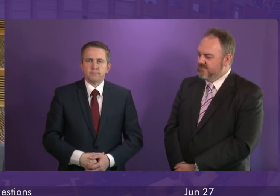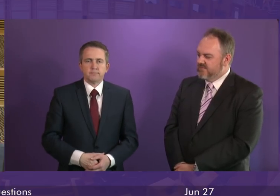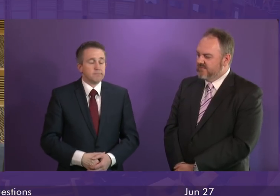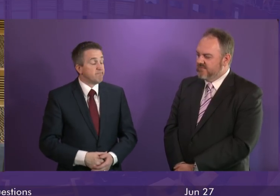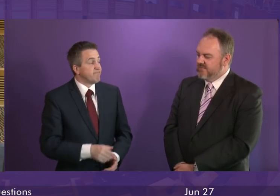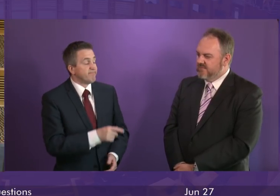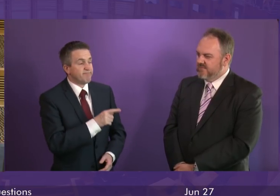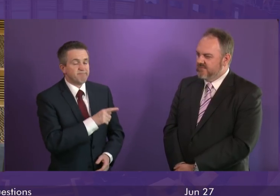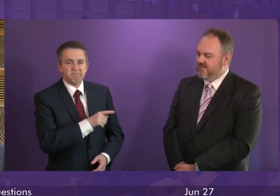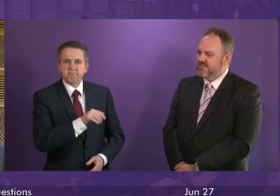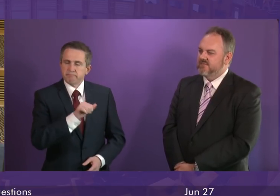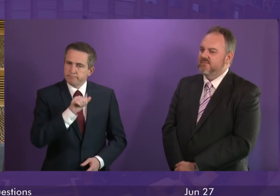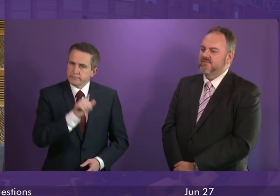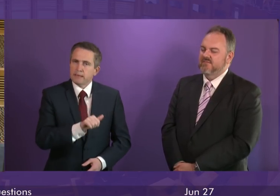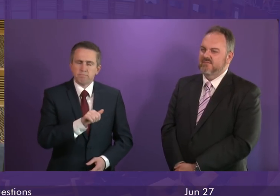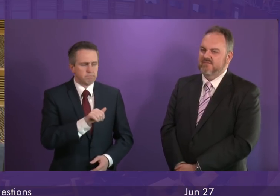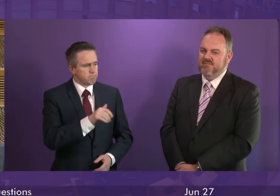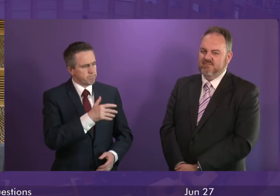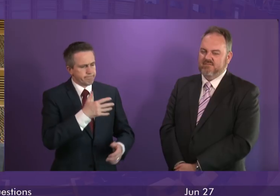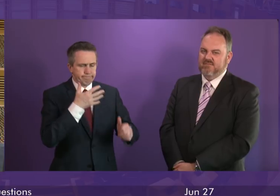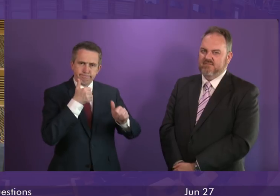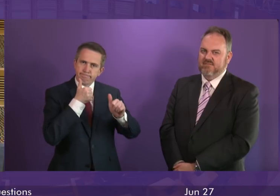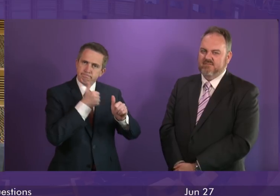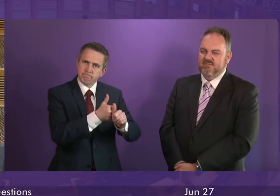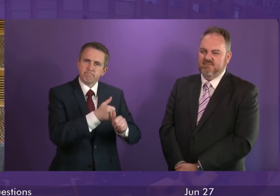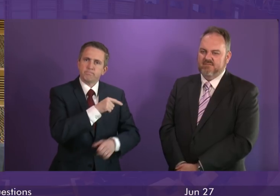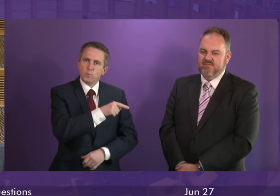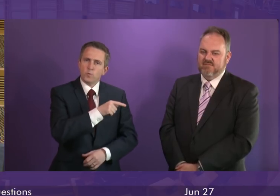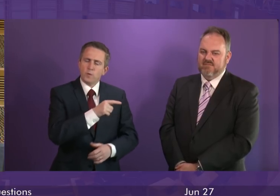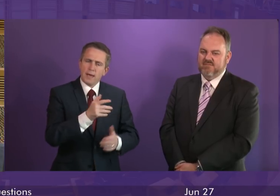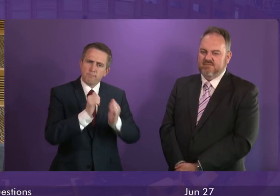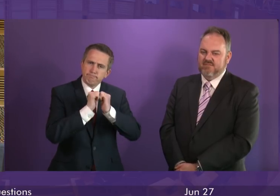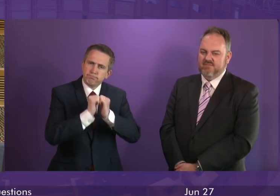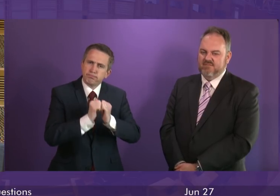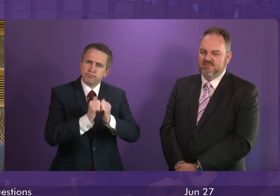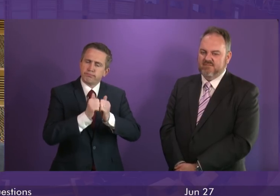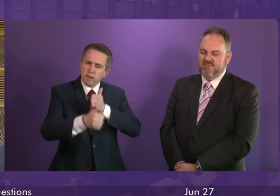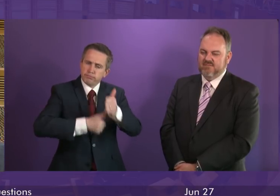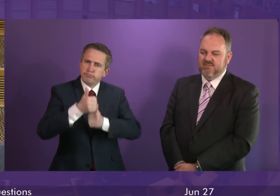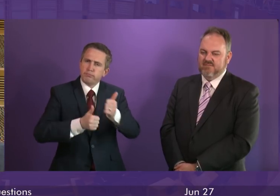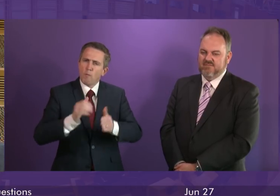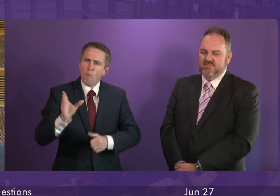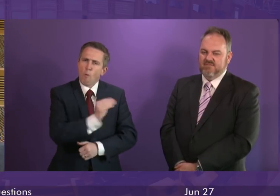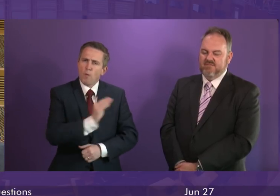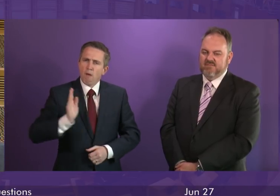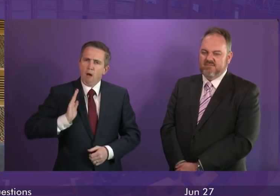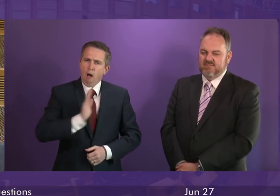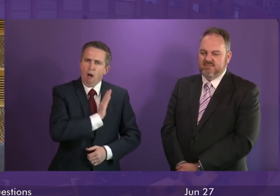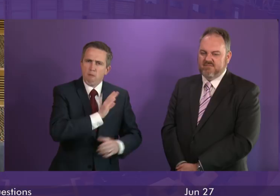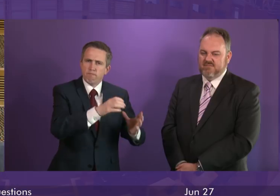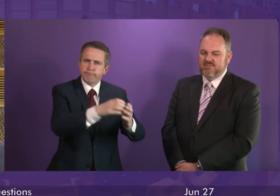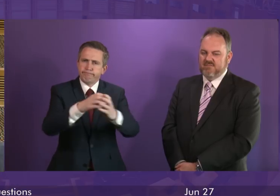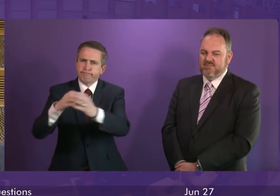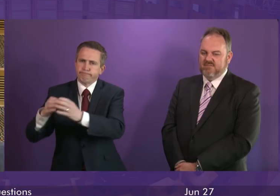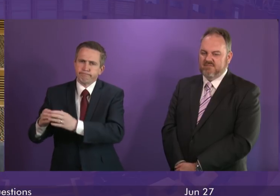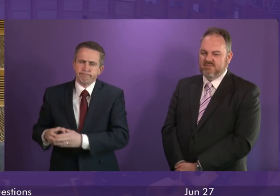Yes, I absolutely am happy to join with the member in saying a heartfelt thank you to all of our armed forces to those who worked so hard and